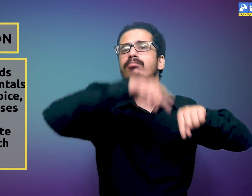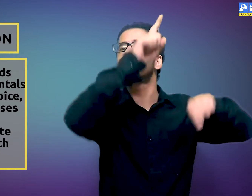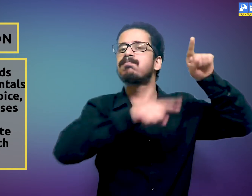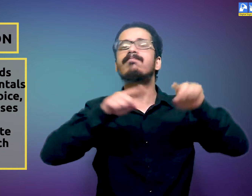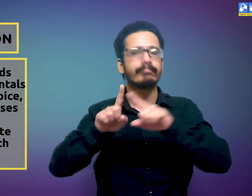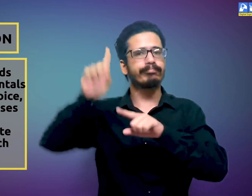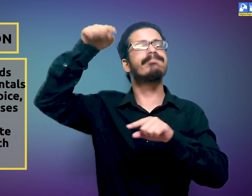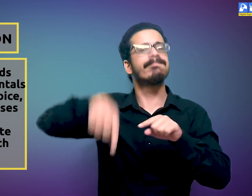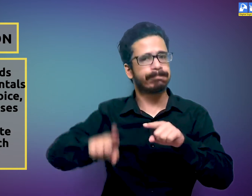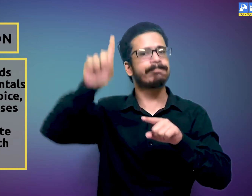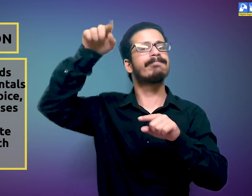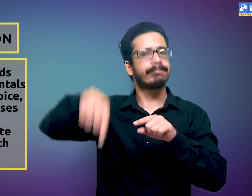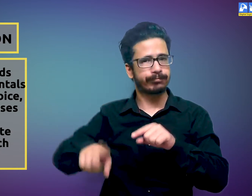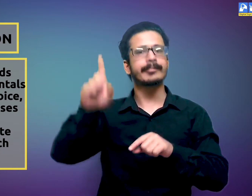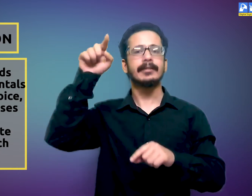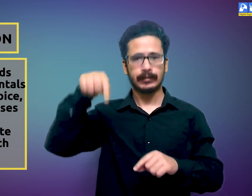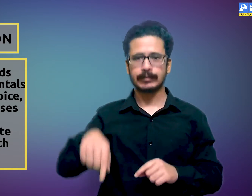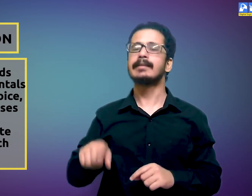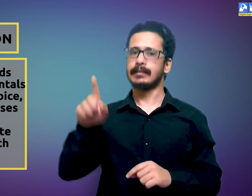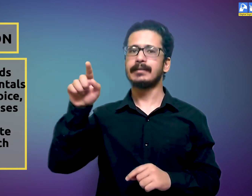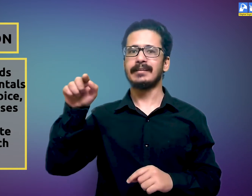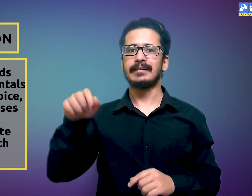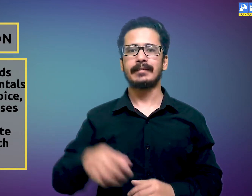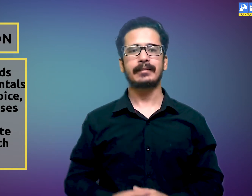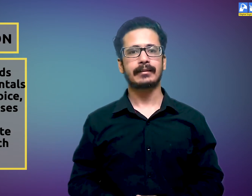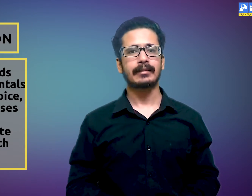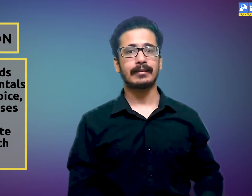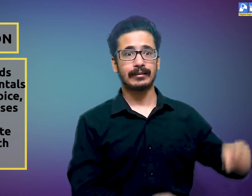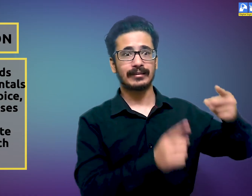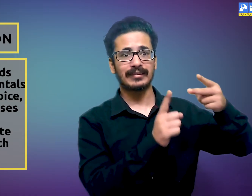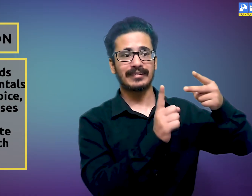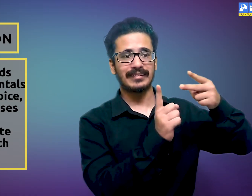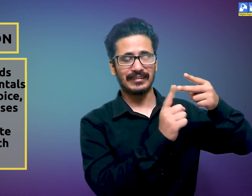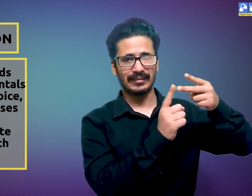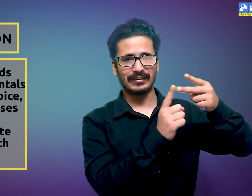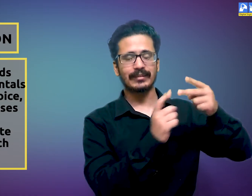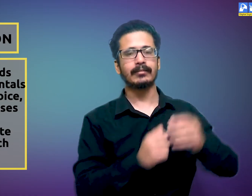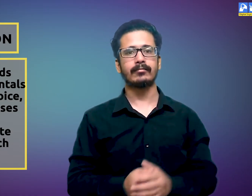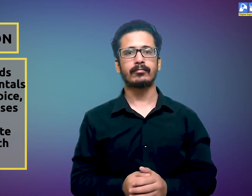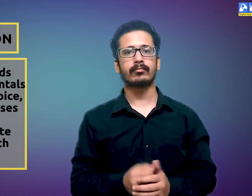In this phase, the child is able to understand the various tones of different speech sounds. Second,